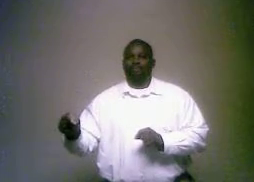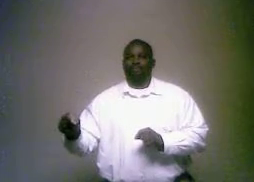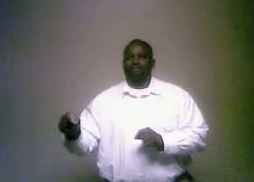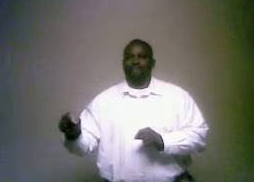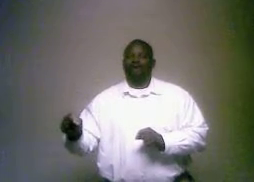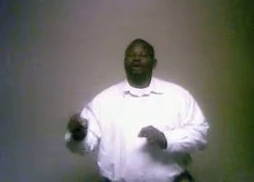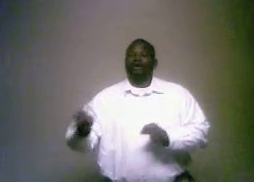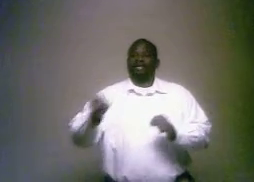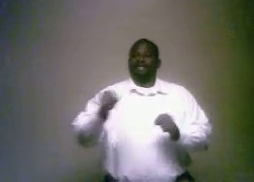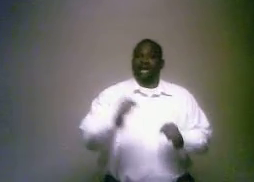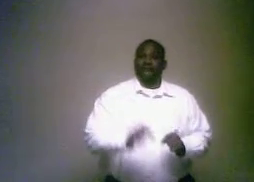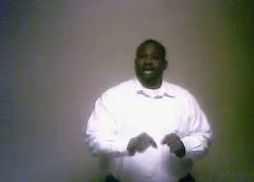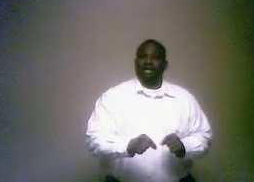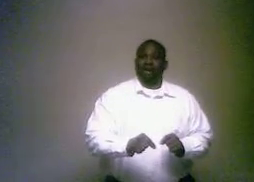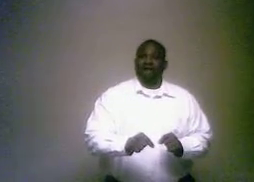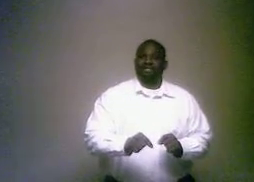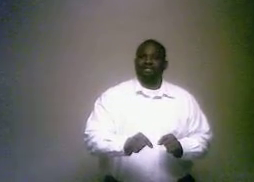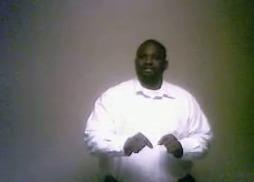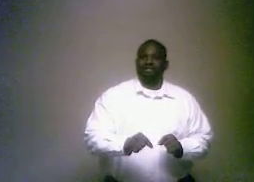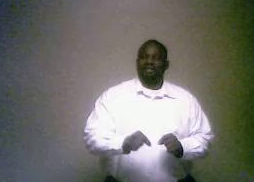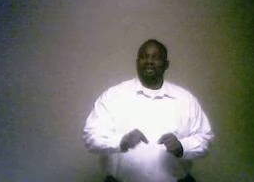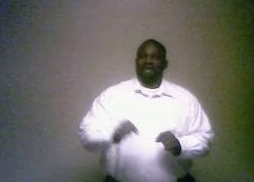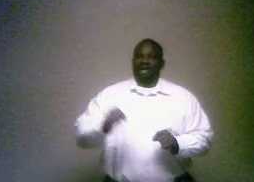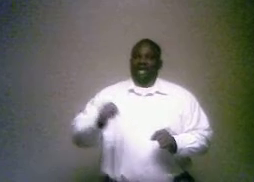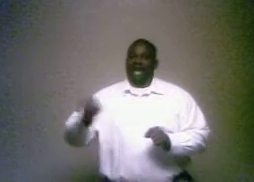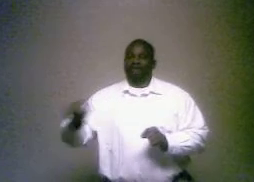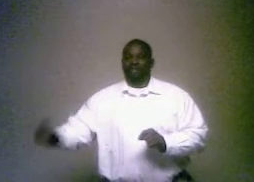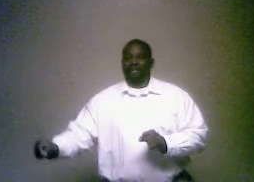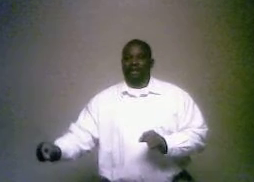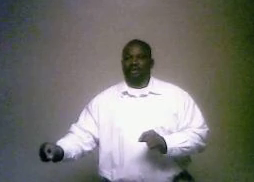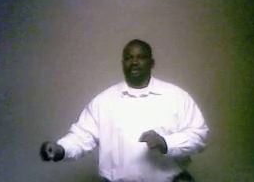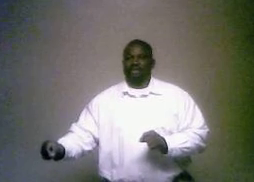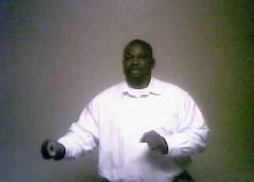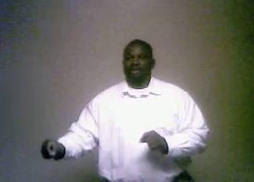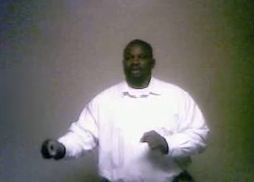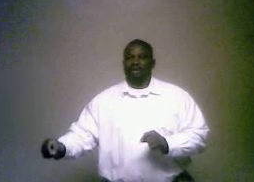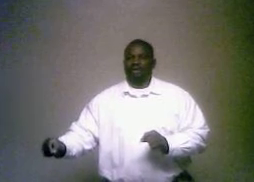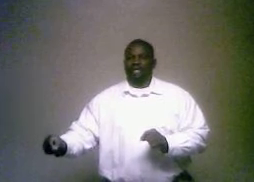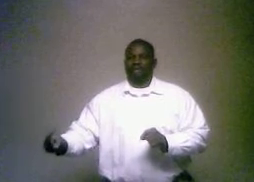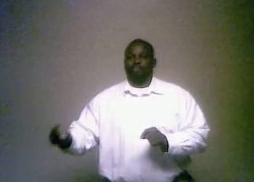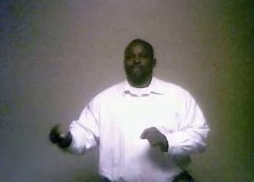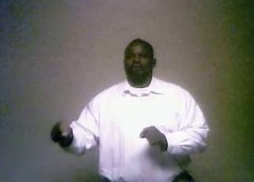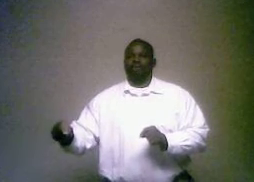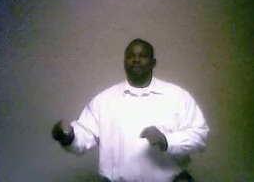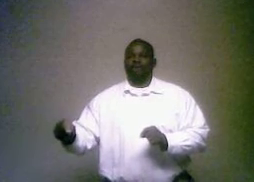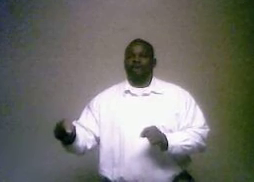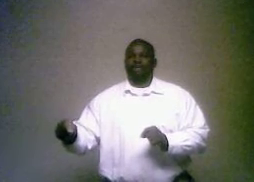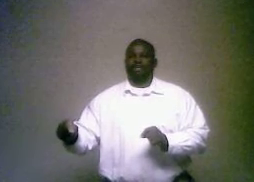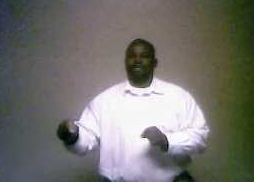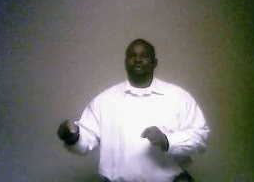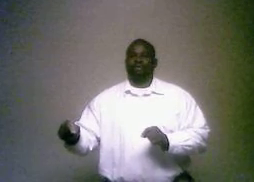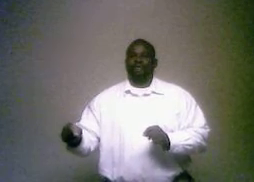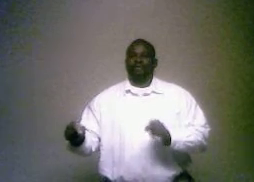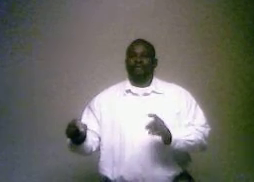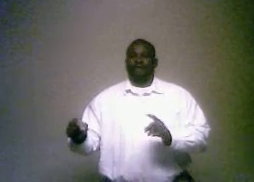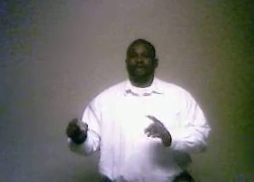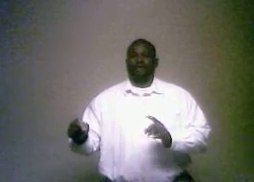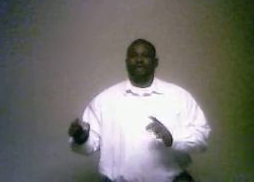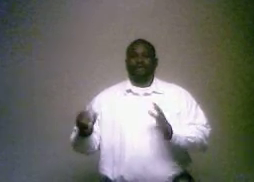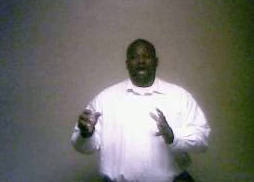on the day of Pentecost and the house of Canaan. See, the promise was only to the church,